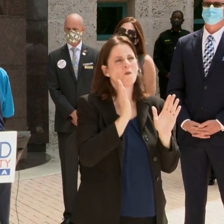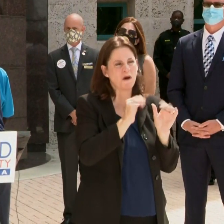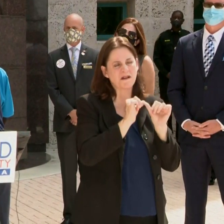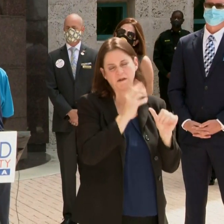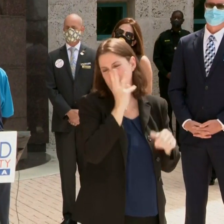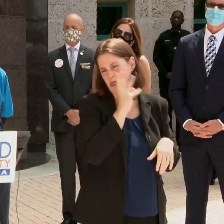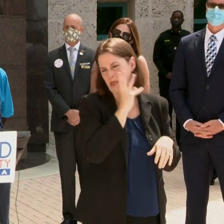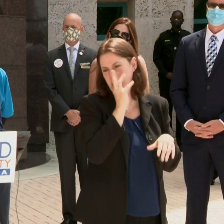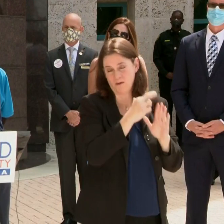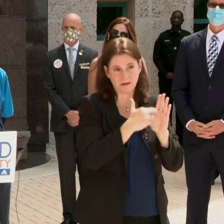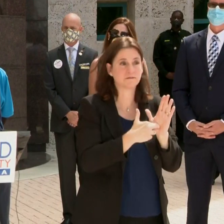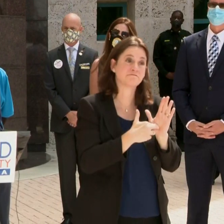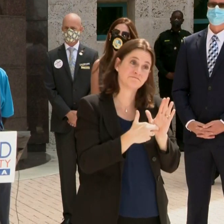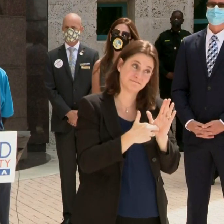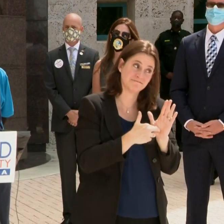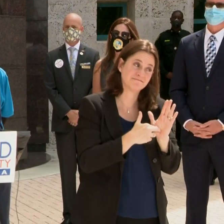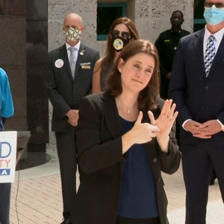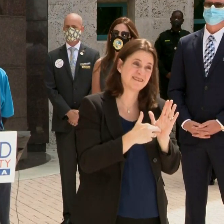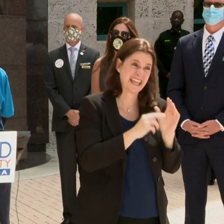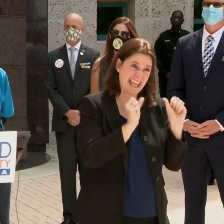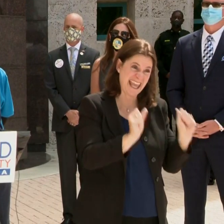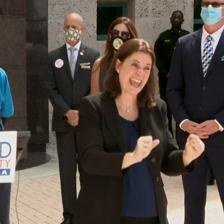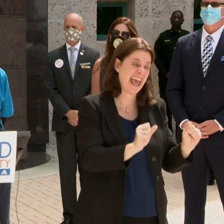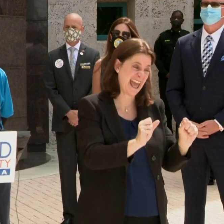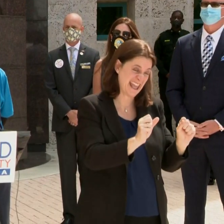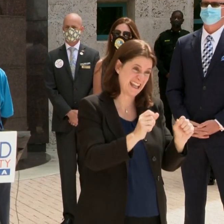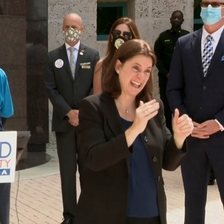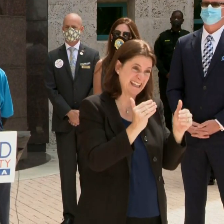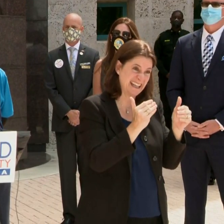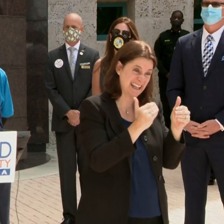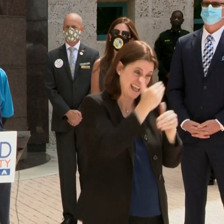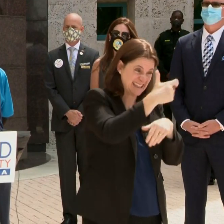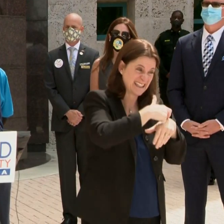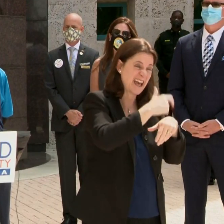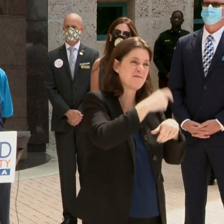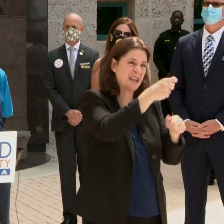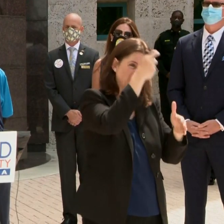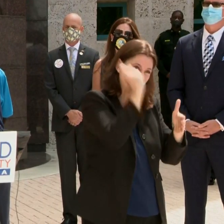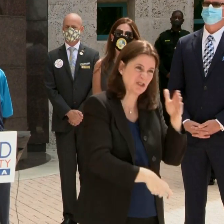we also have in that order a $15,000 fine.